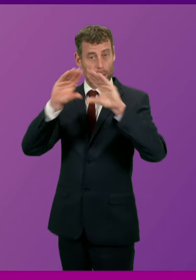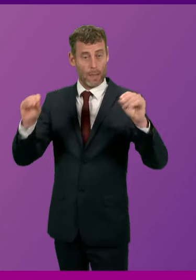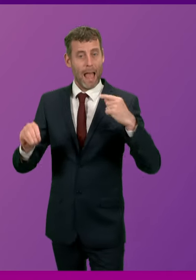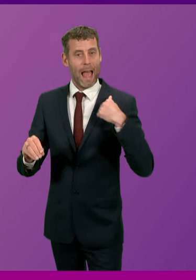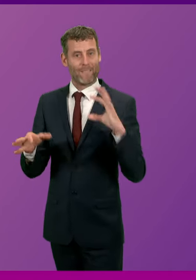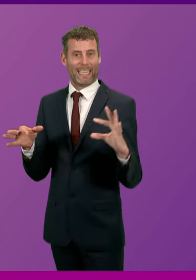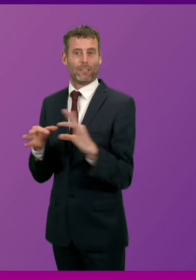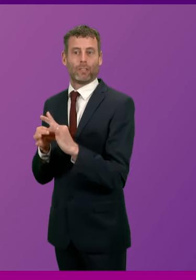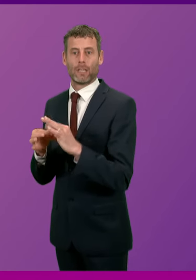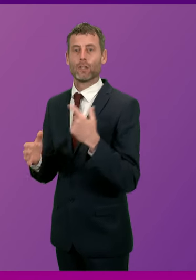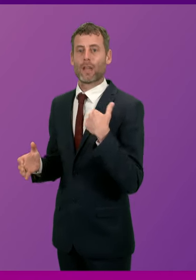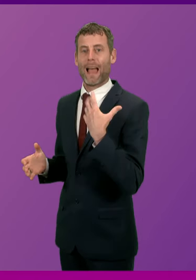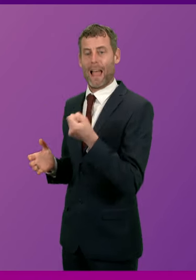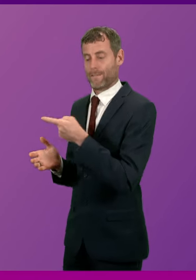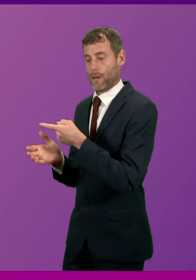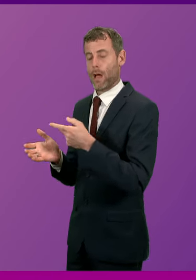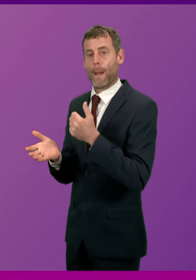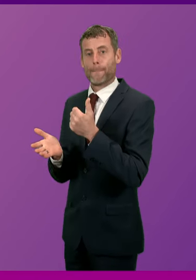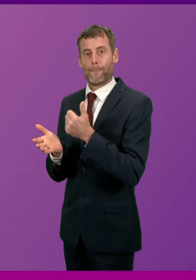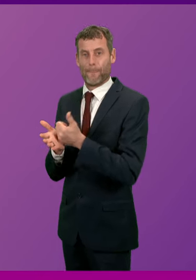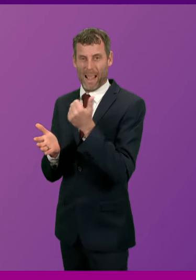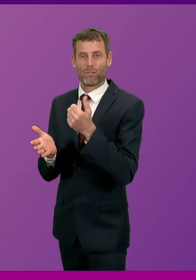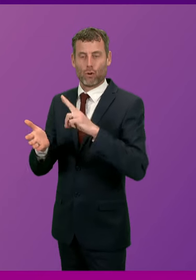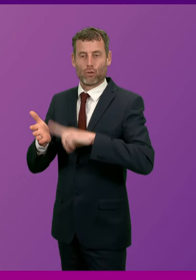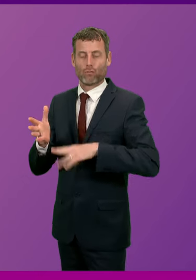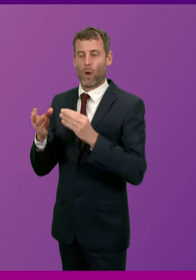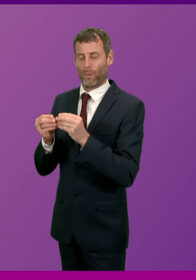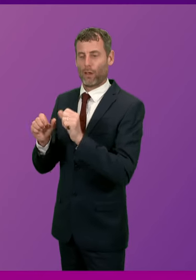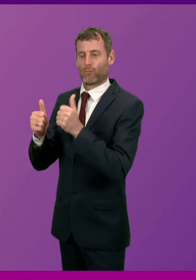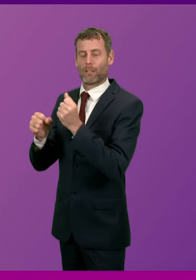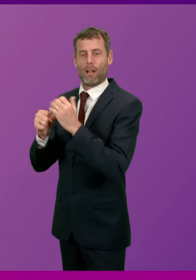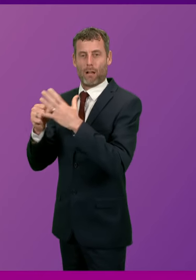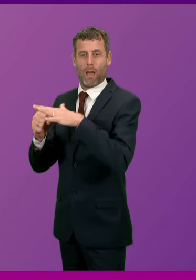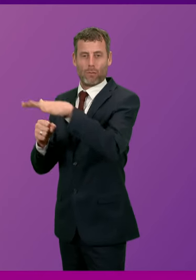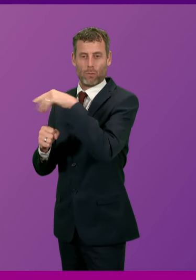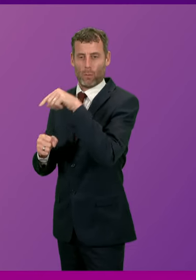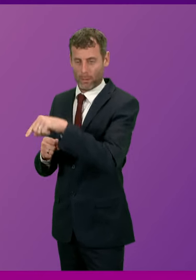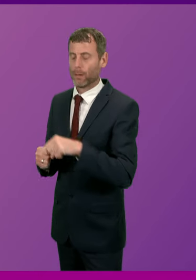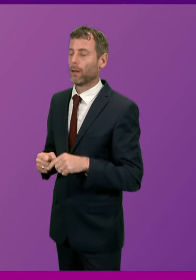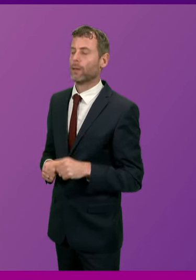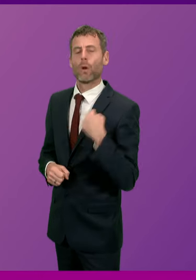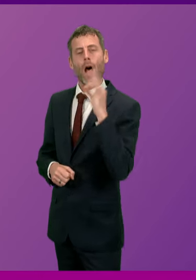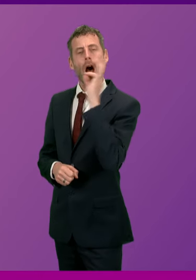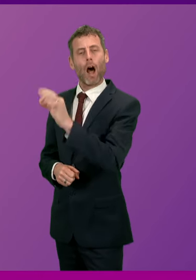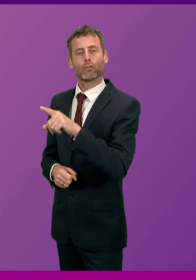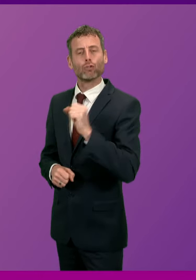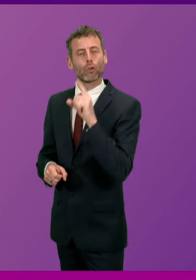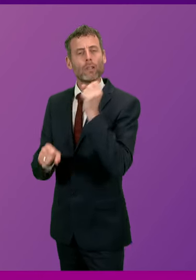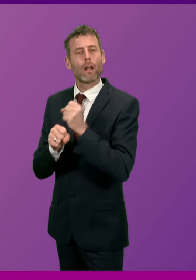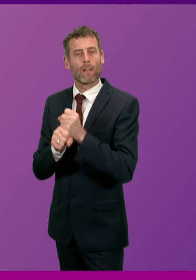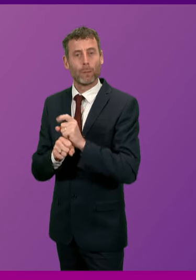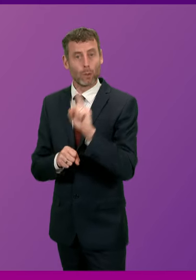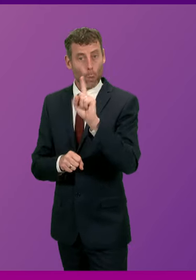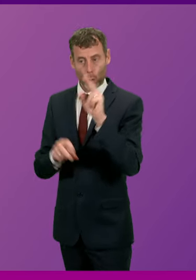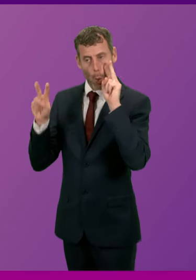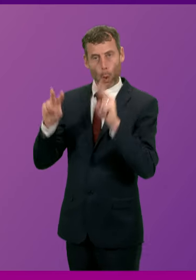nurse contract with Greater Glasgow and Clyde NHS to ask the First Minister what assessment the Scottish Government has made of the potential impact on